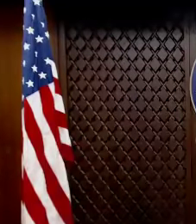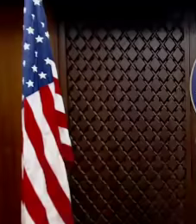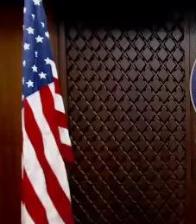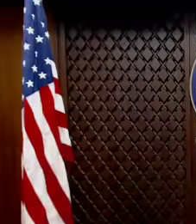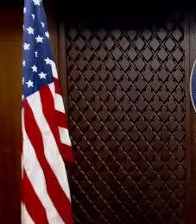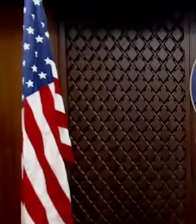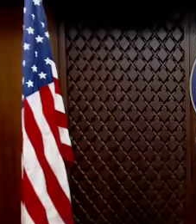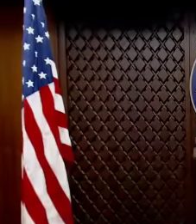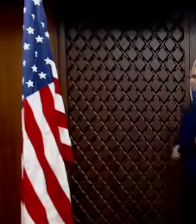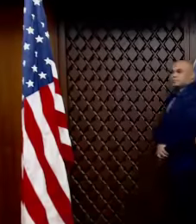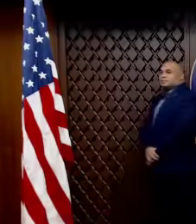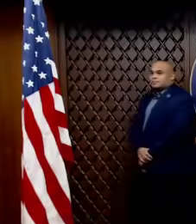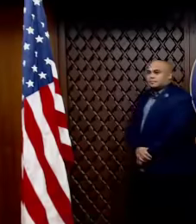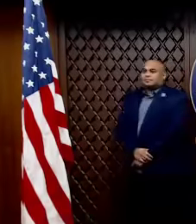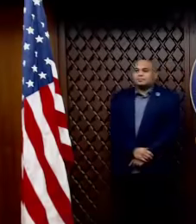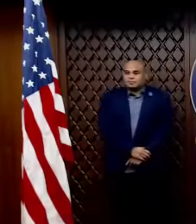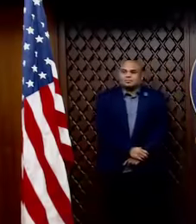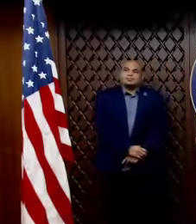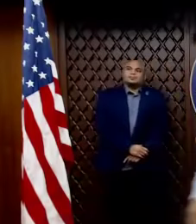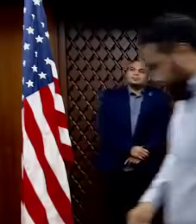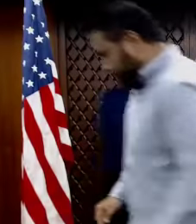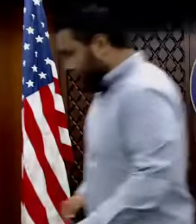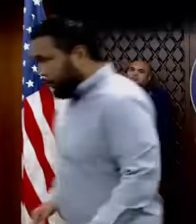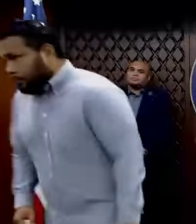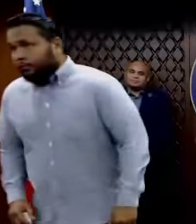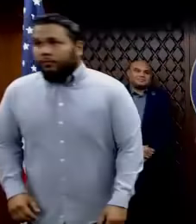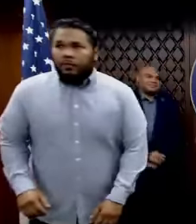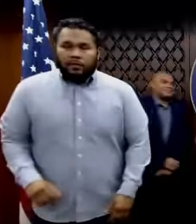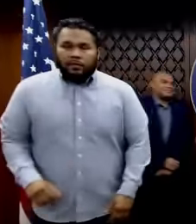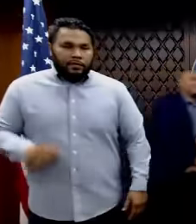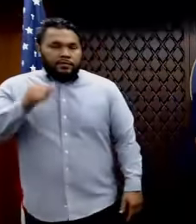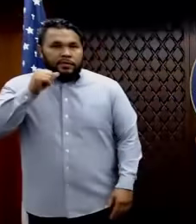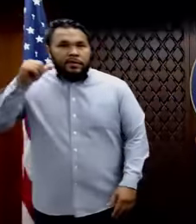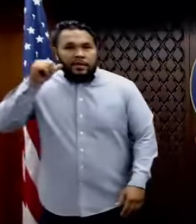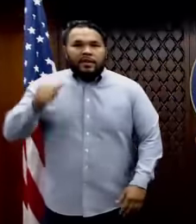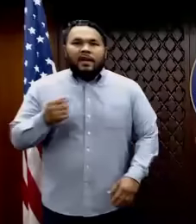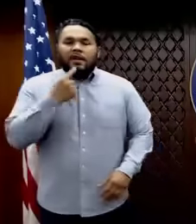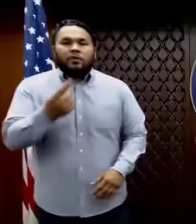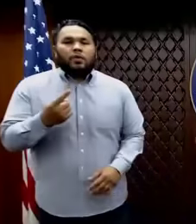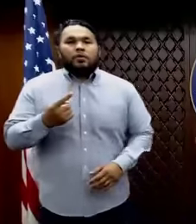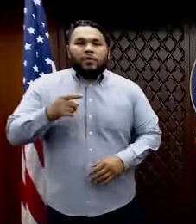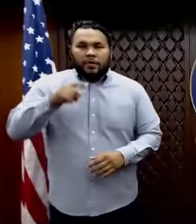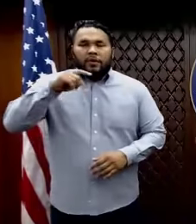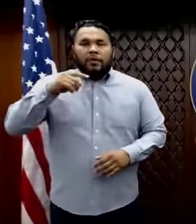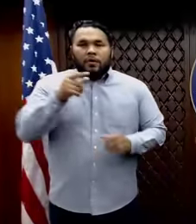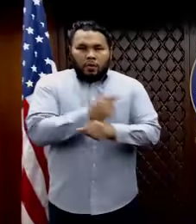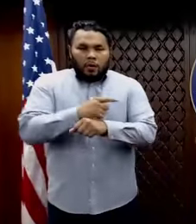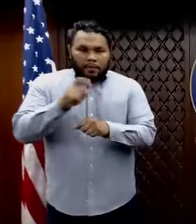Half a day. Yesterday, I told you that Guam must prepare itself for more days of sadness.